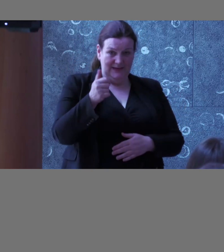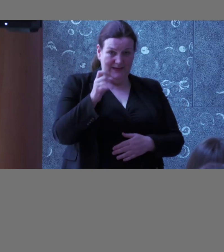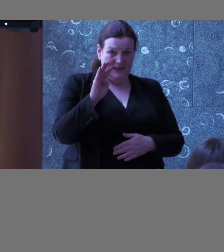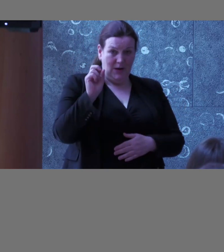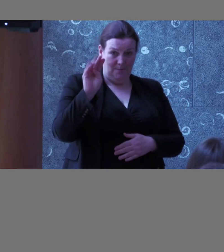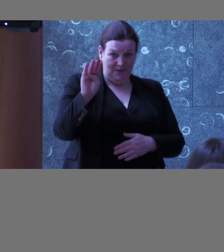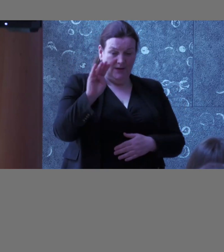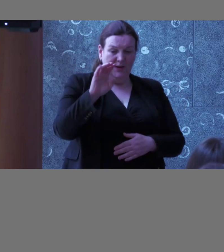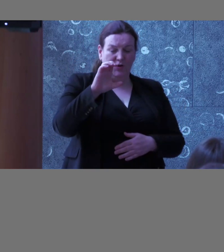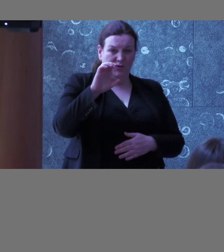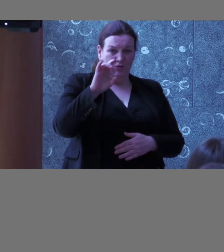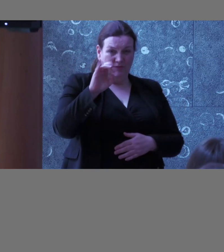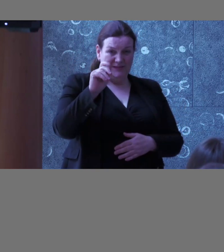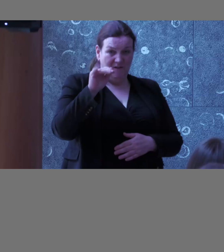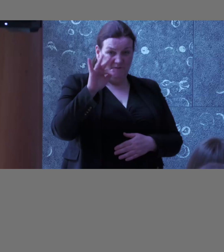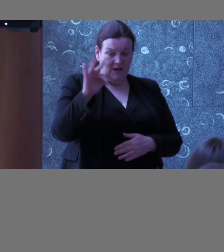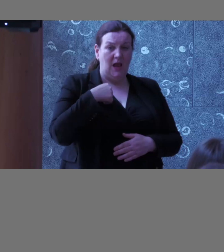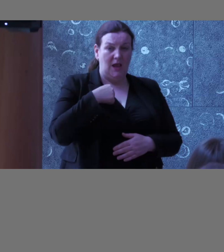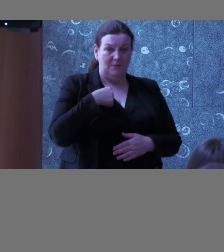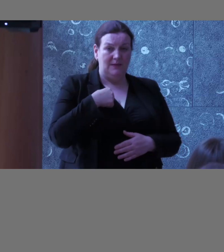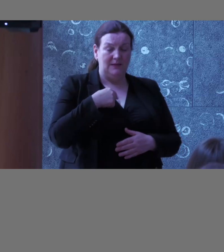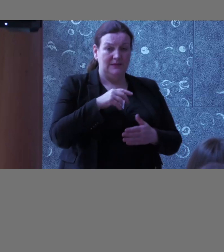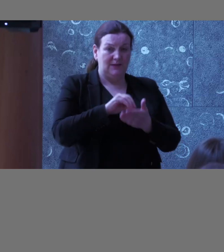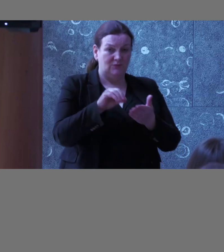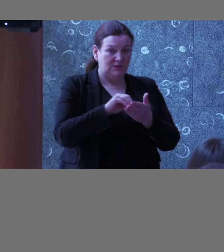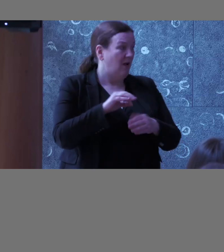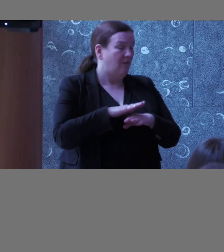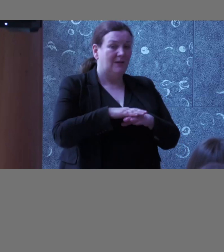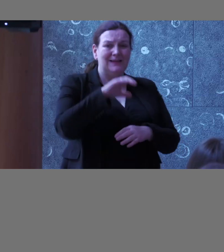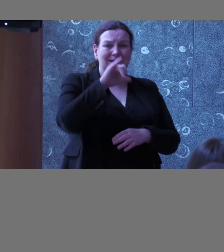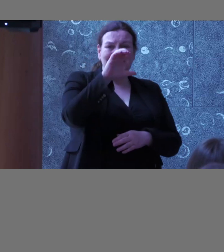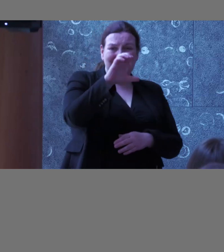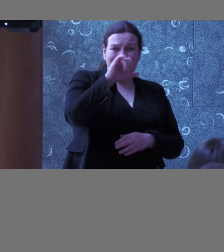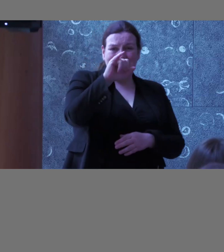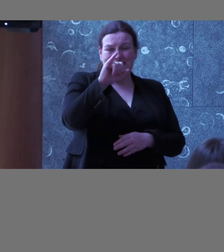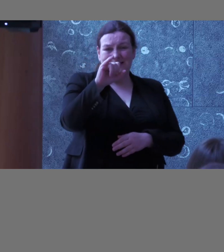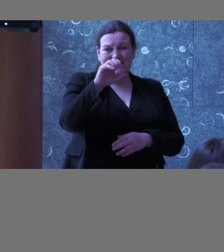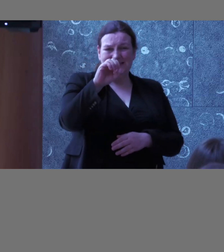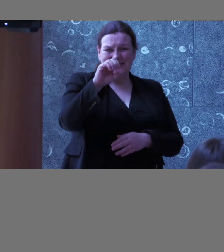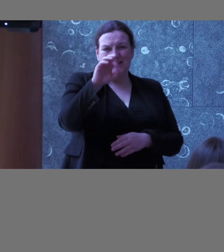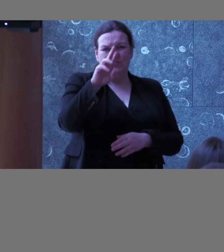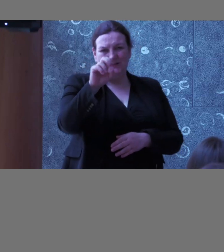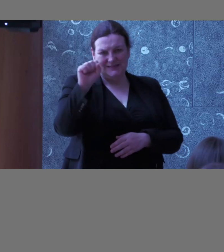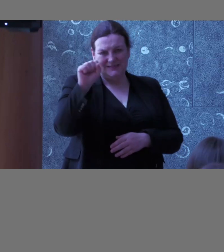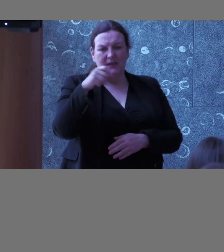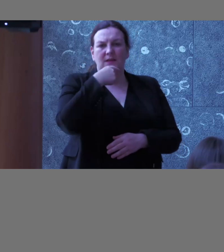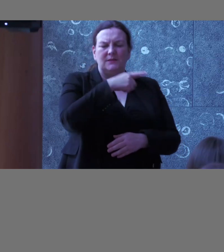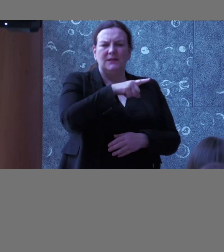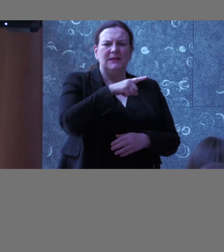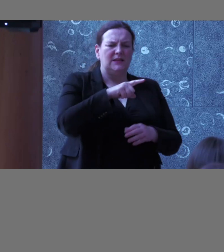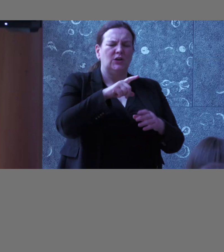Jakub Kristof, and I'm the Secretary General of CPIS. CPIS is an European organization that associates